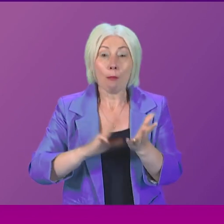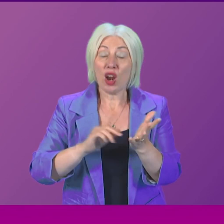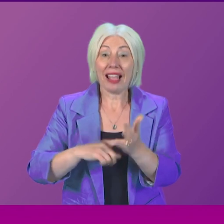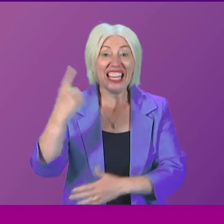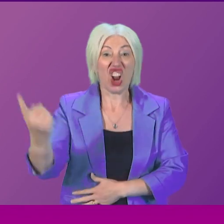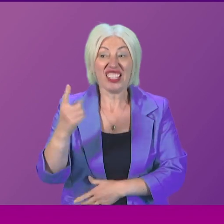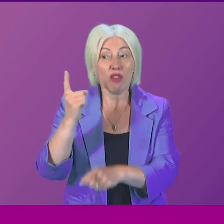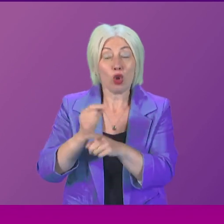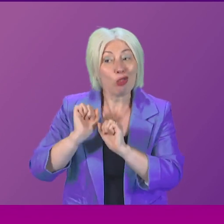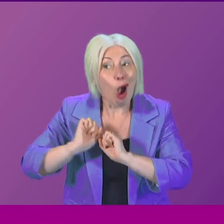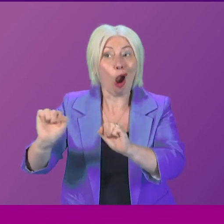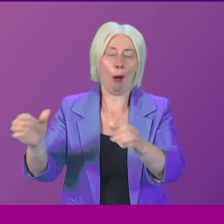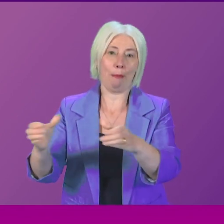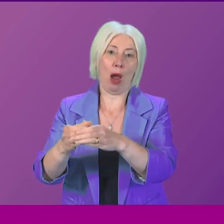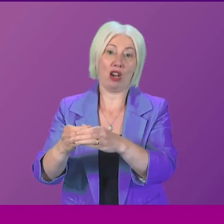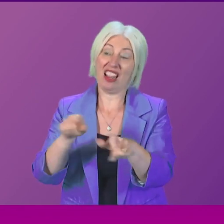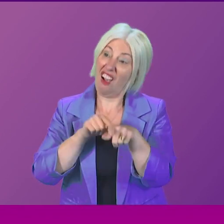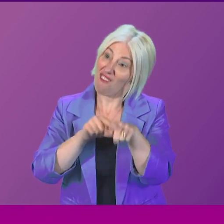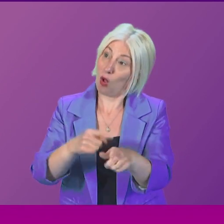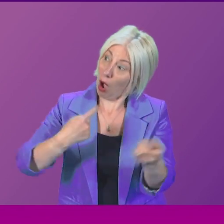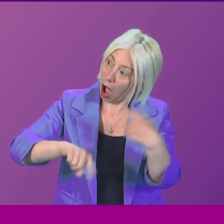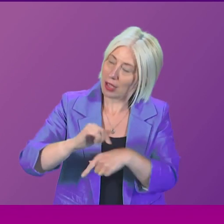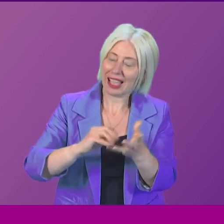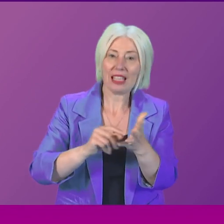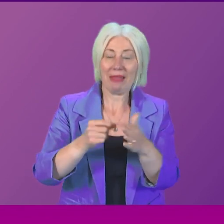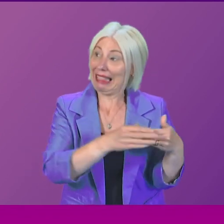own party and get them to follow the SNP's lead.